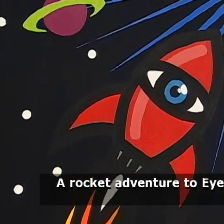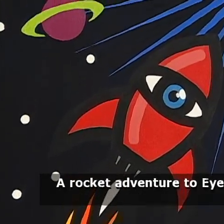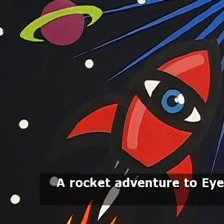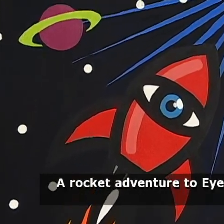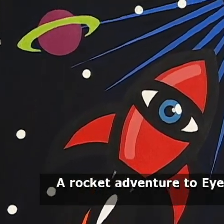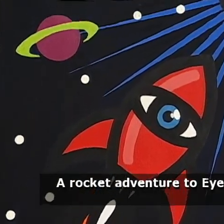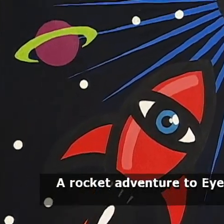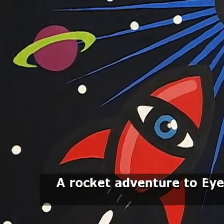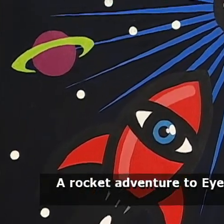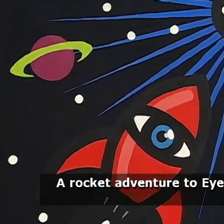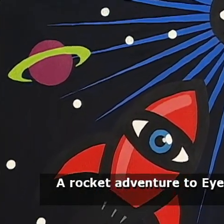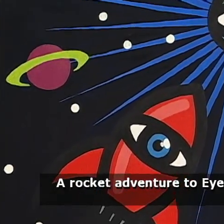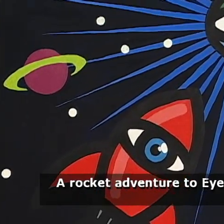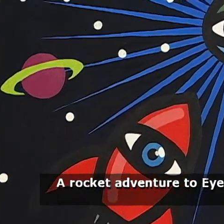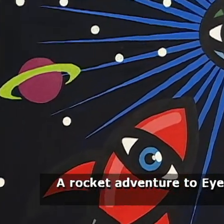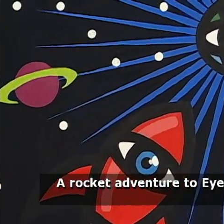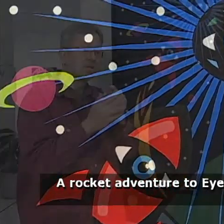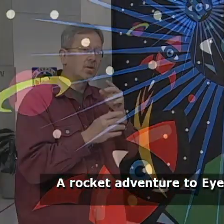A rocket adventure to Eith.